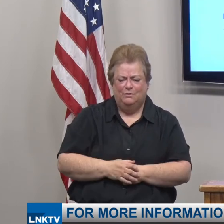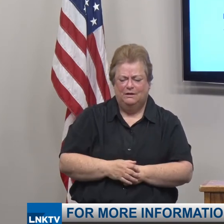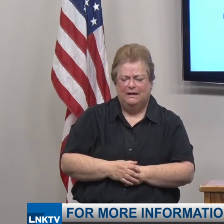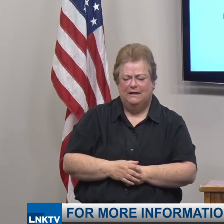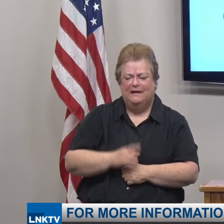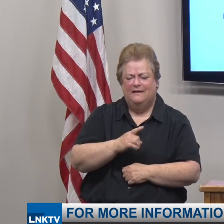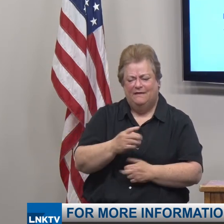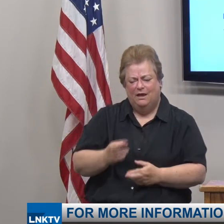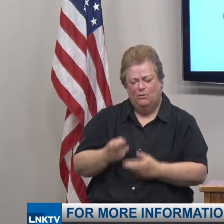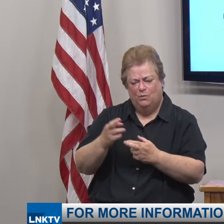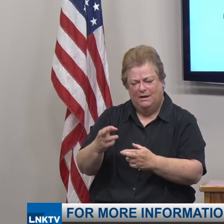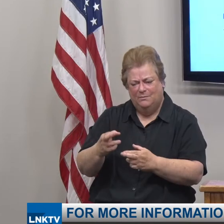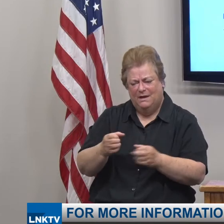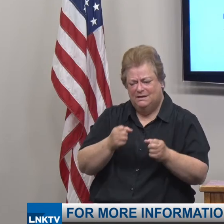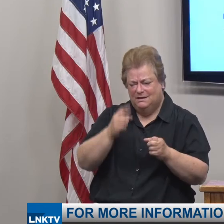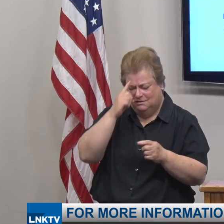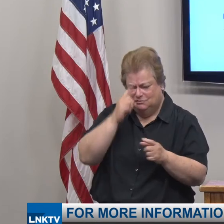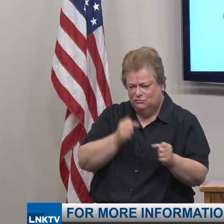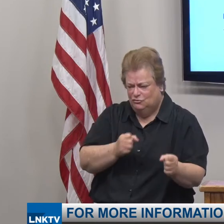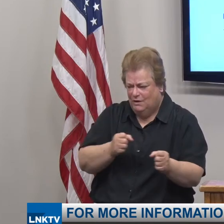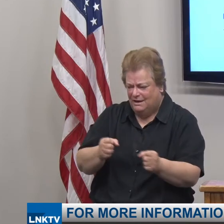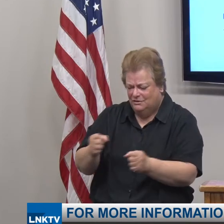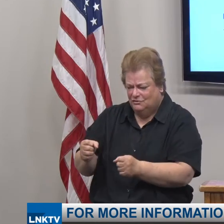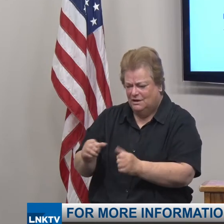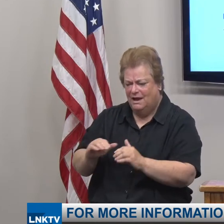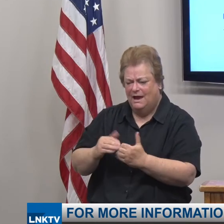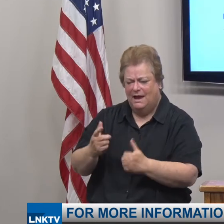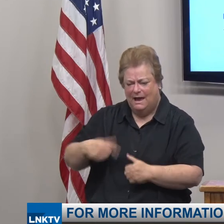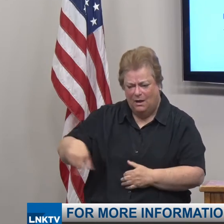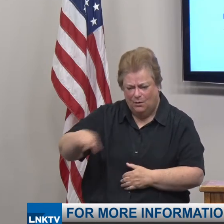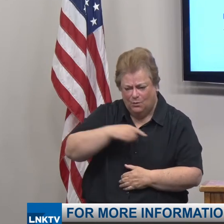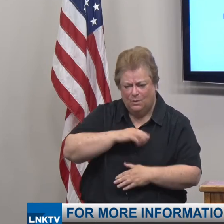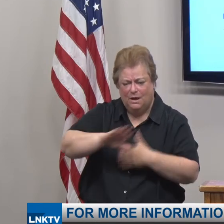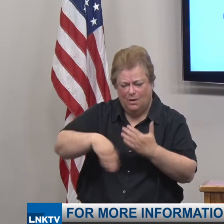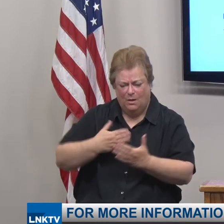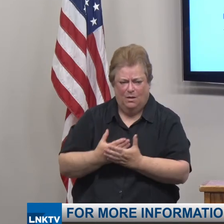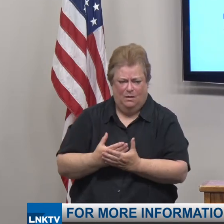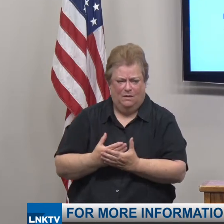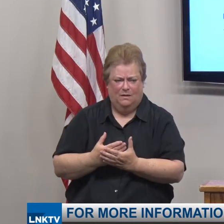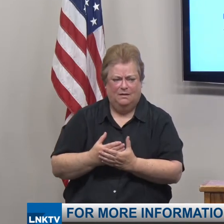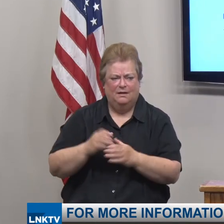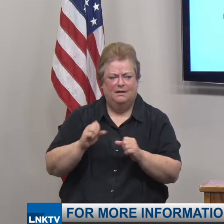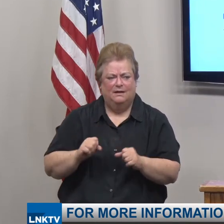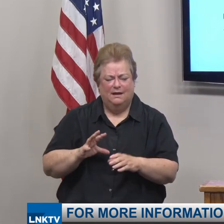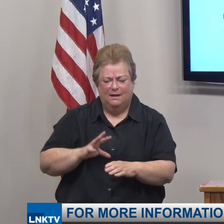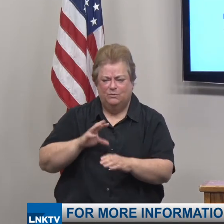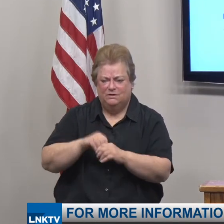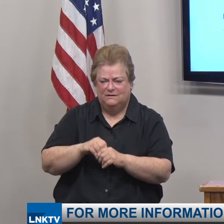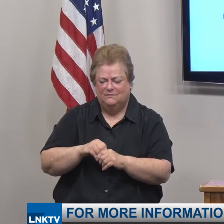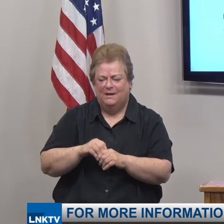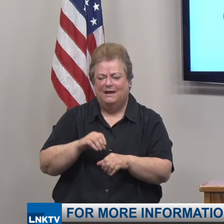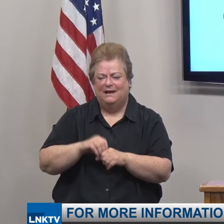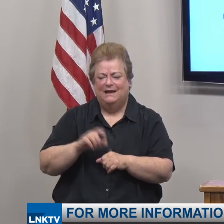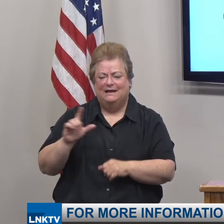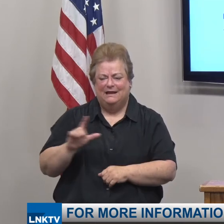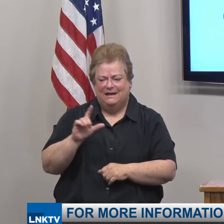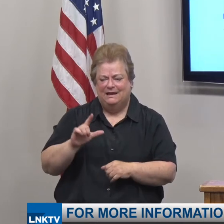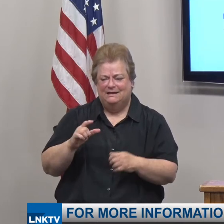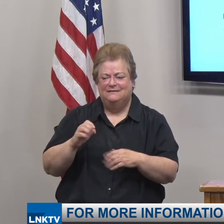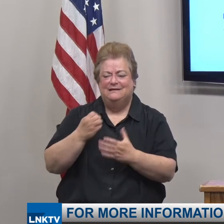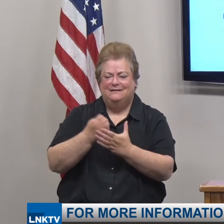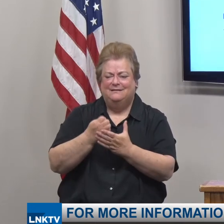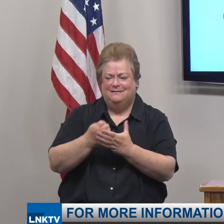recommended strategies by which we all residents and employers alike can participate in Lincoln's economic